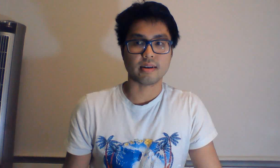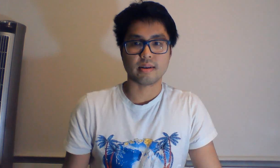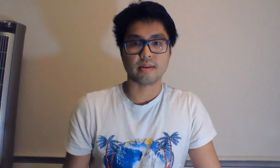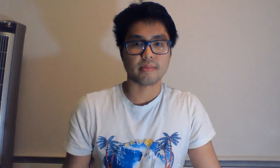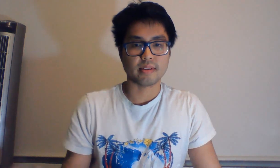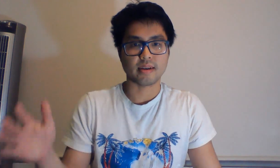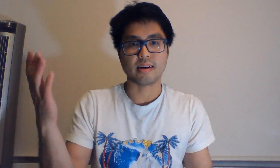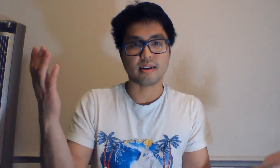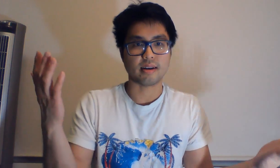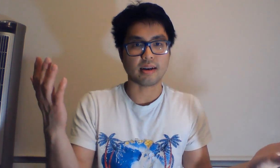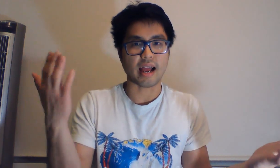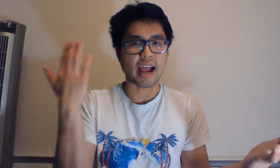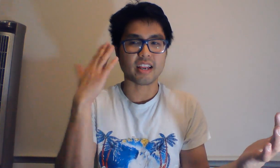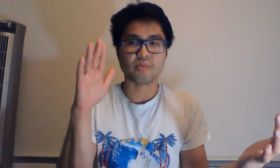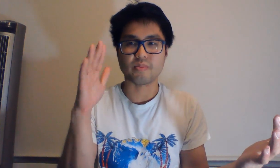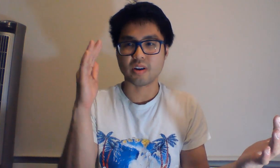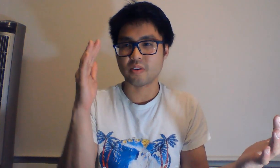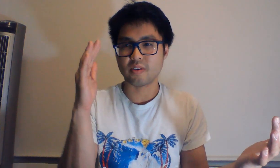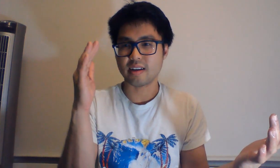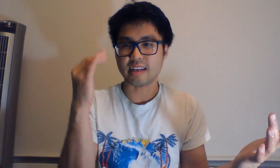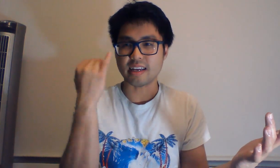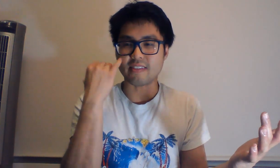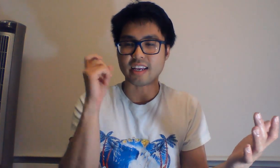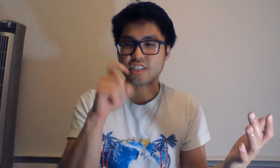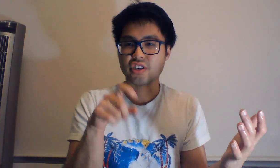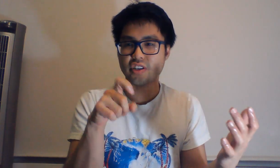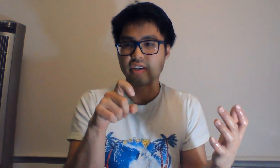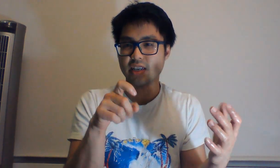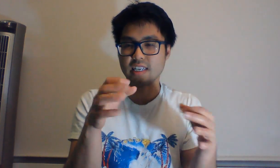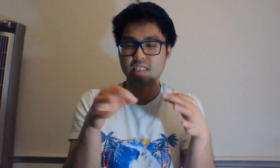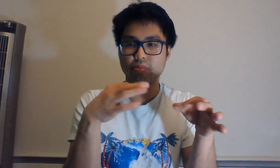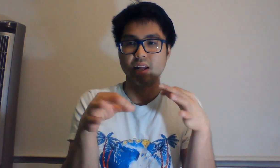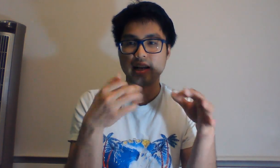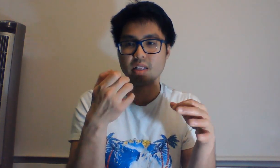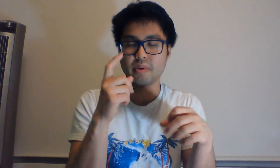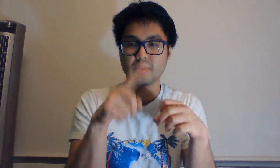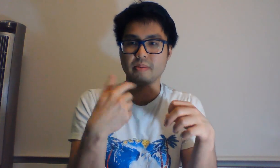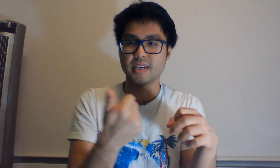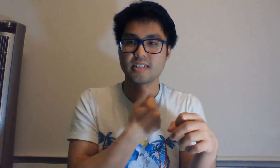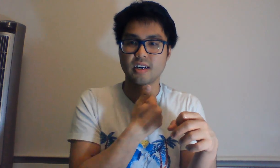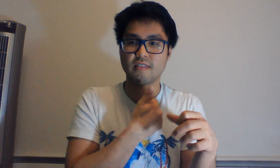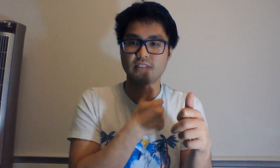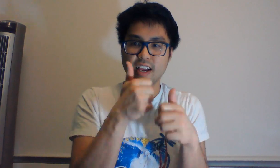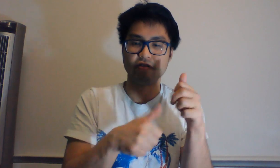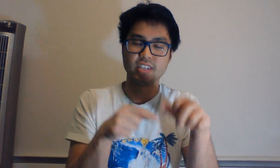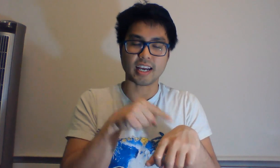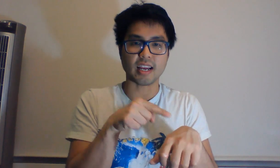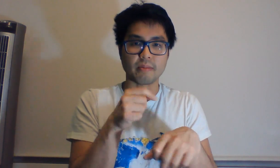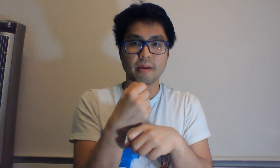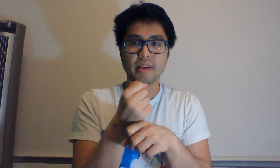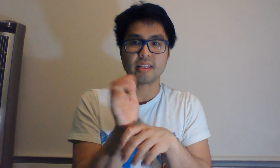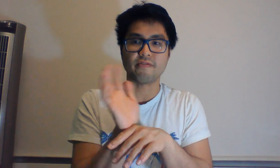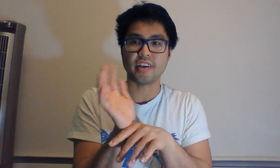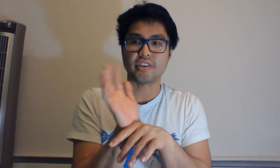Um, I don't know if I should explain a bit for myself every time I make the video,